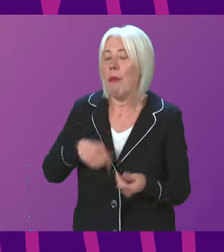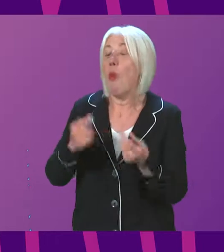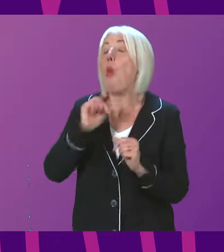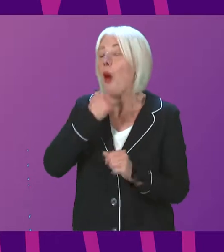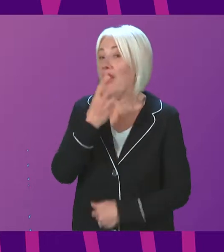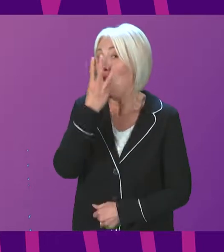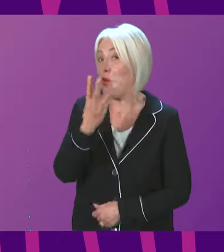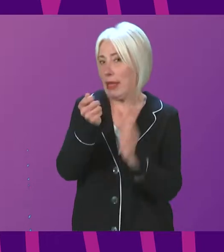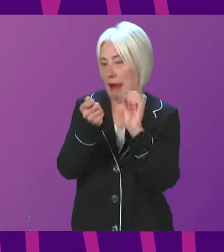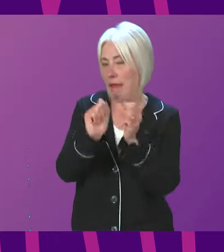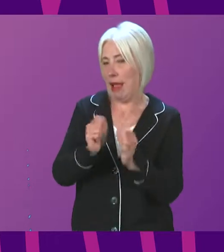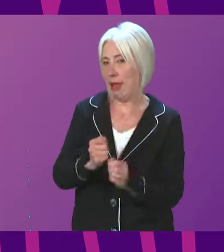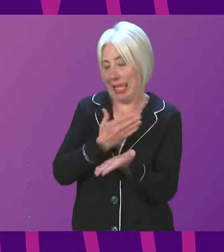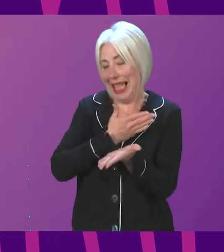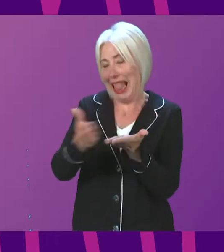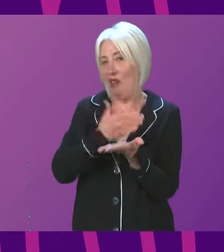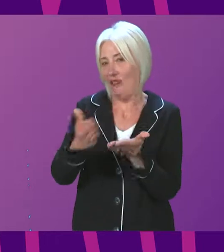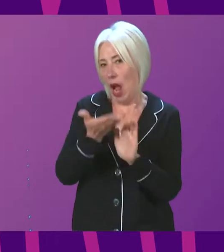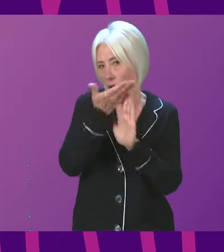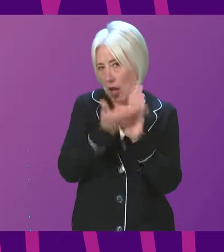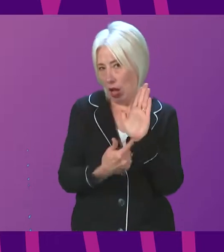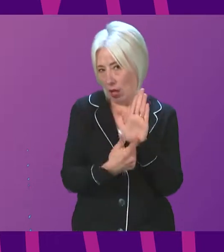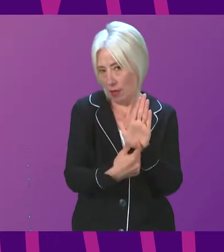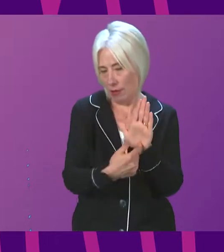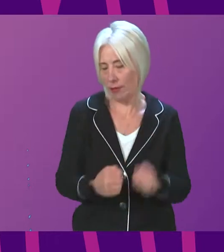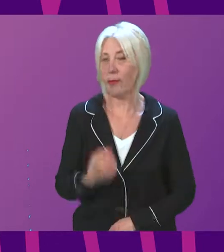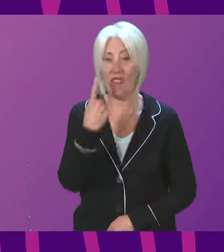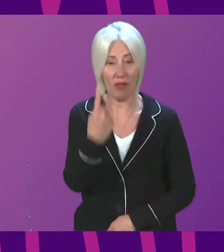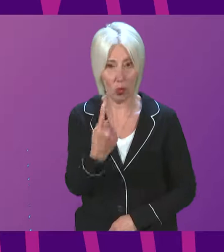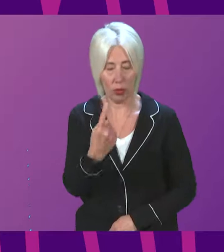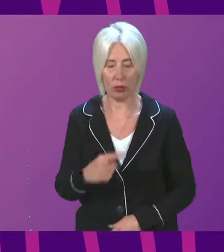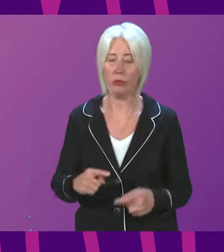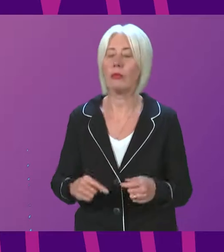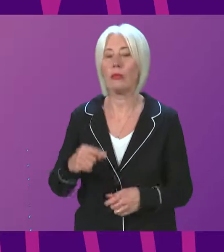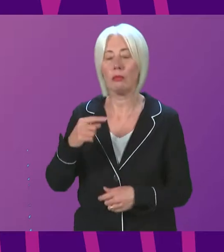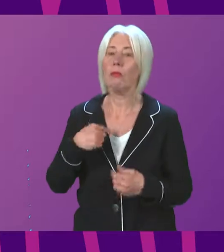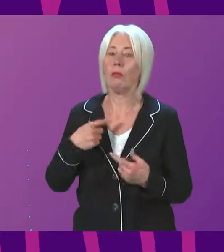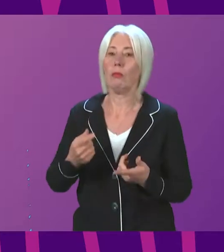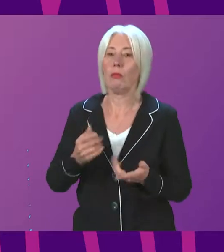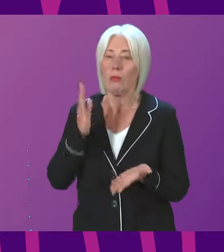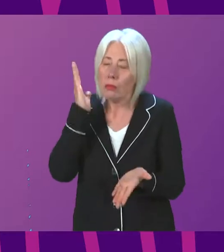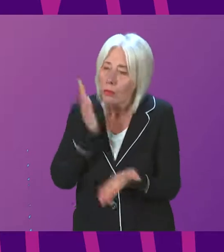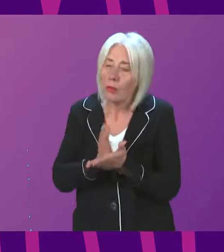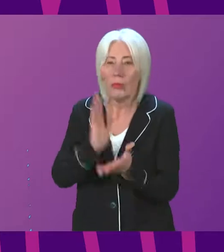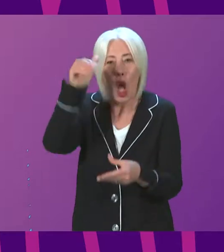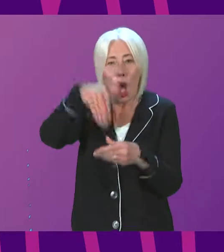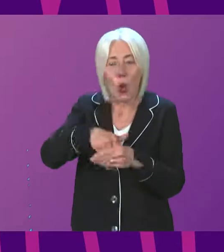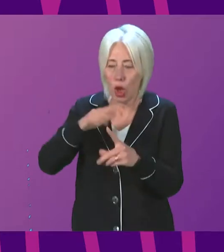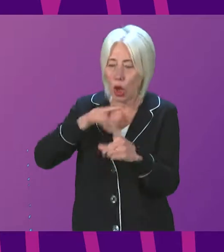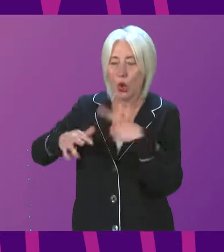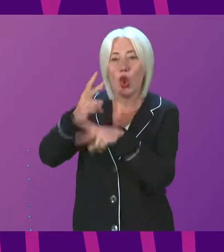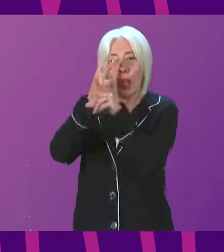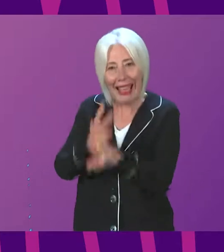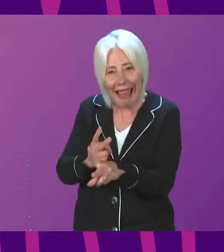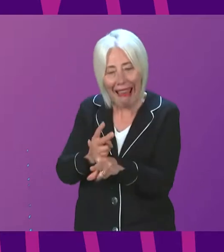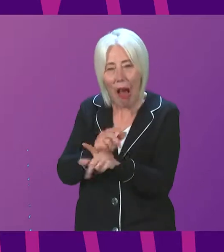amendments which clarify the terms of reference. First, we have decided to expressly include social care and